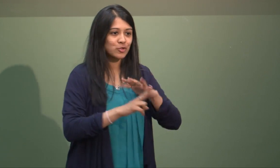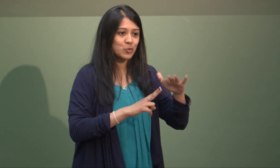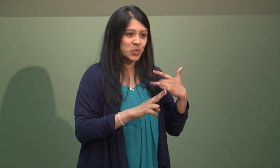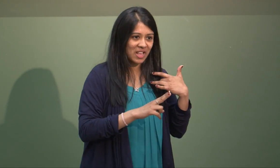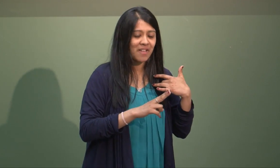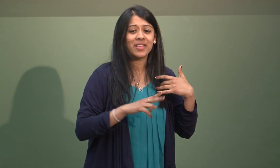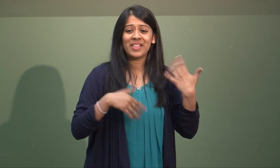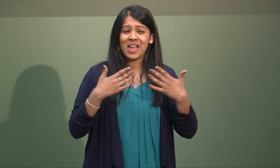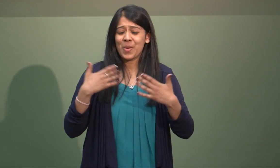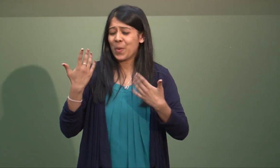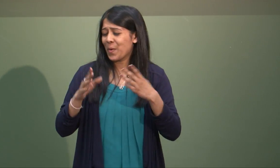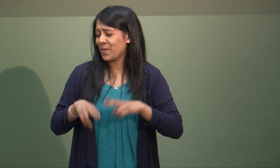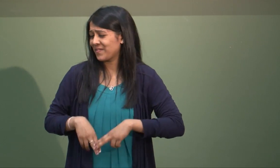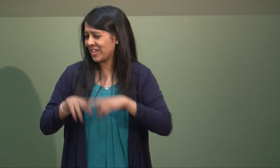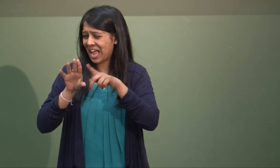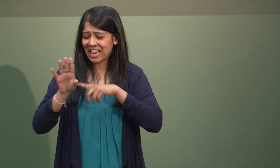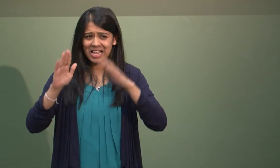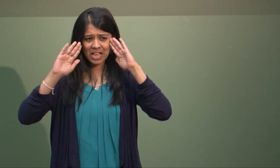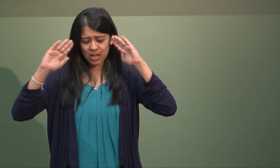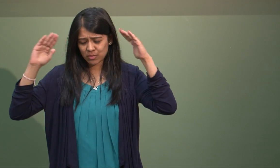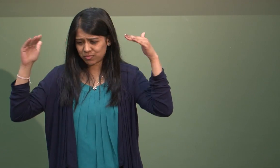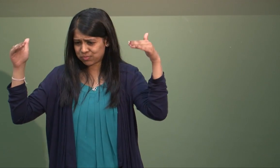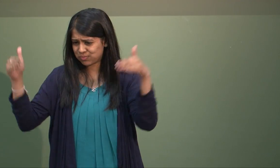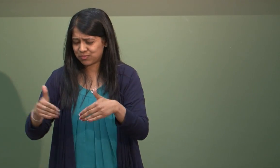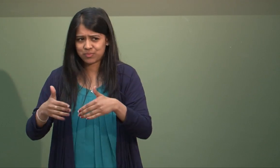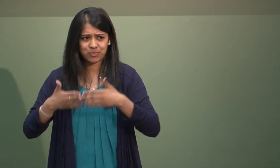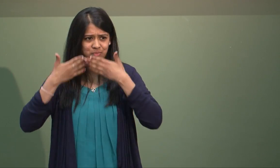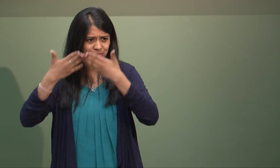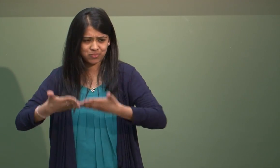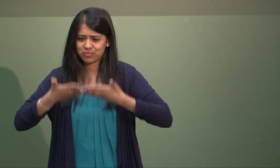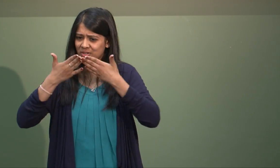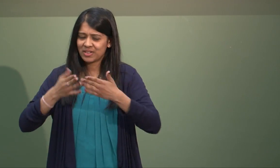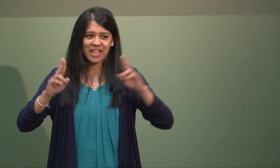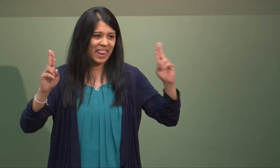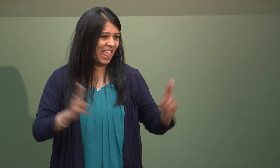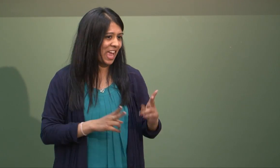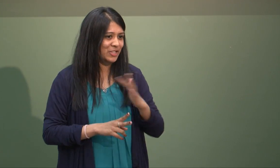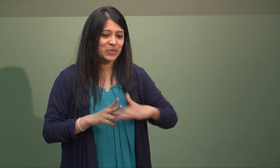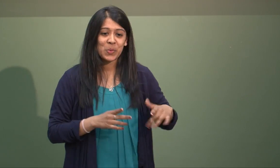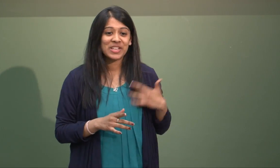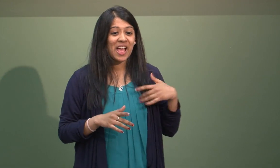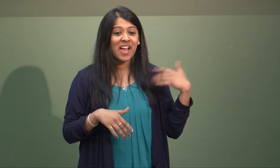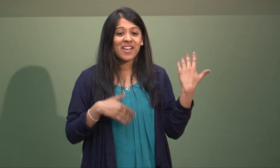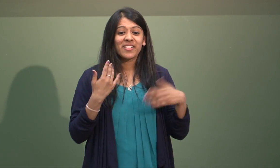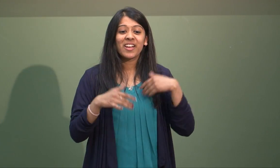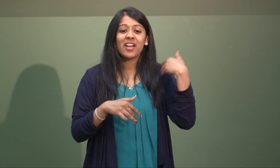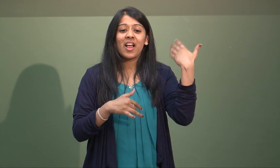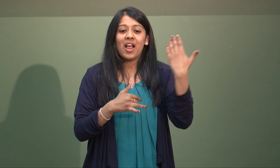I had a bit less social life because I was focusing more on my studies. And then